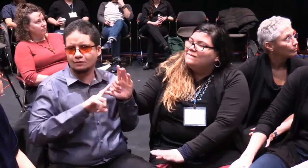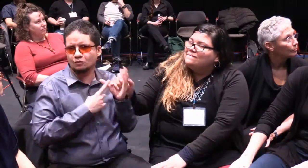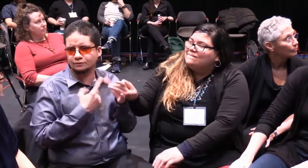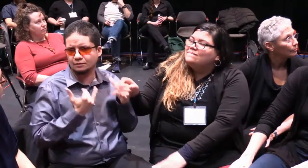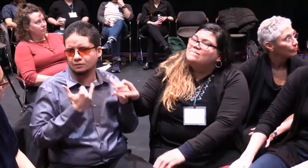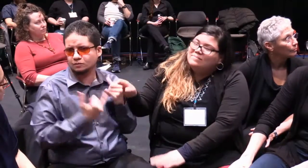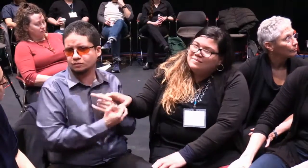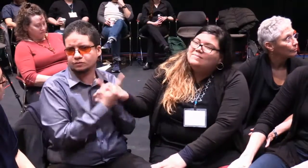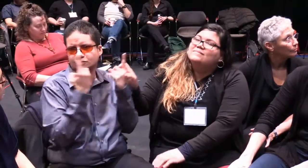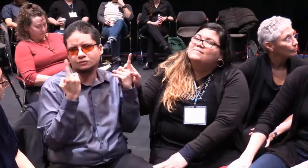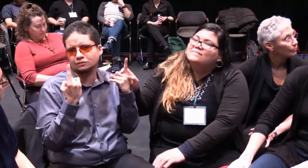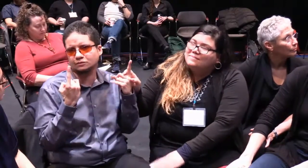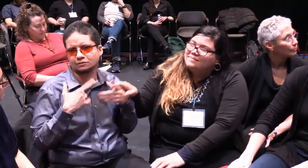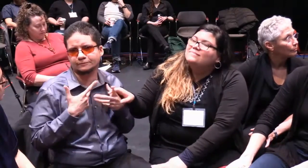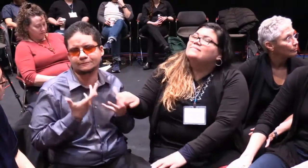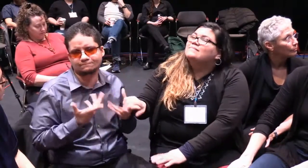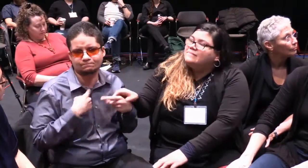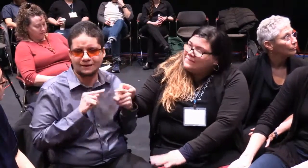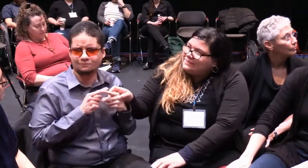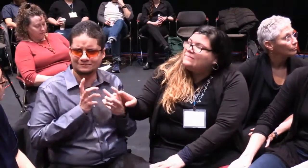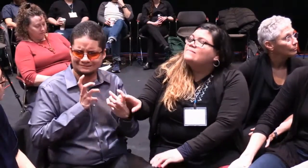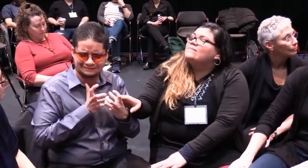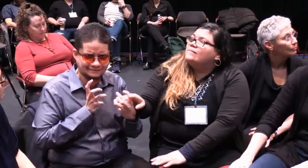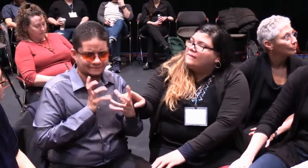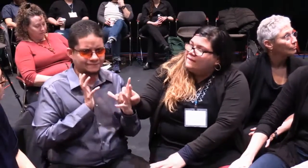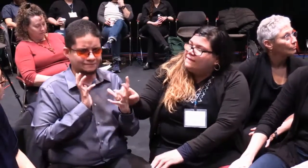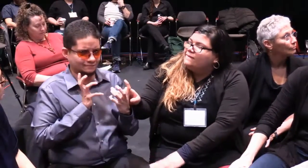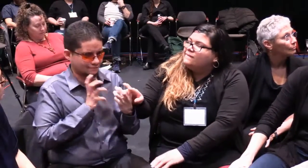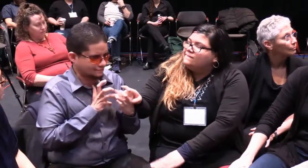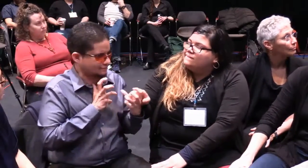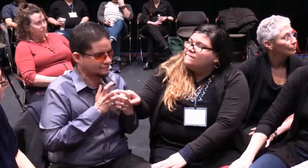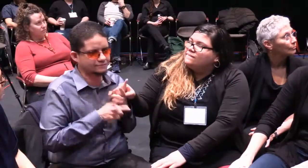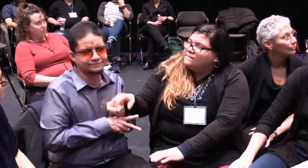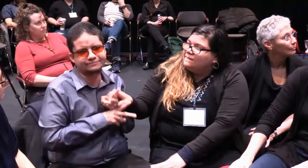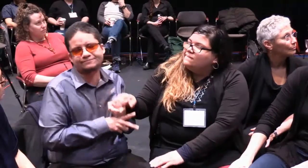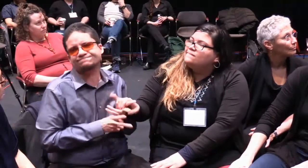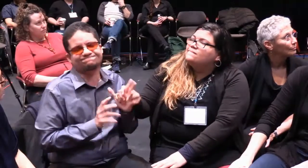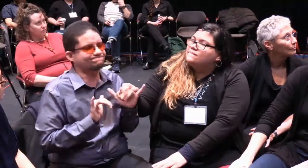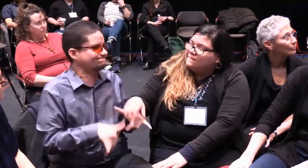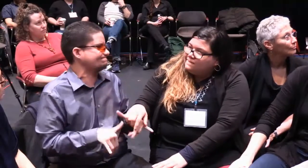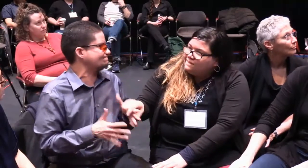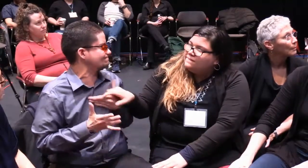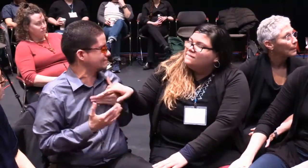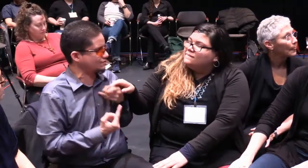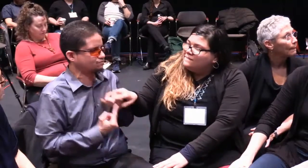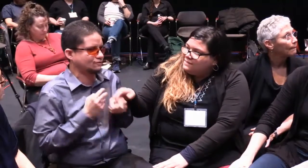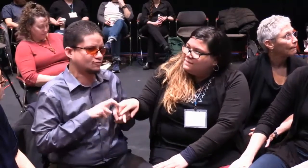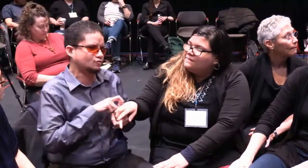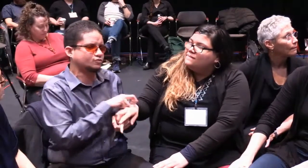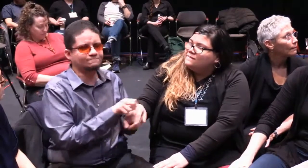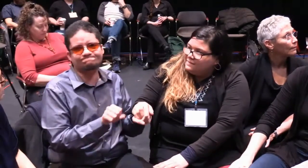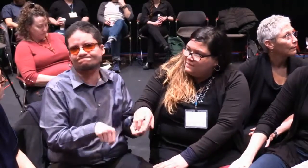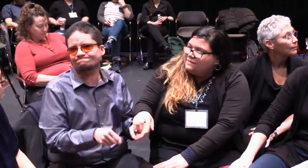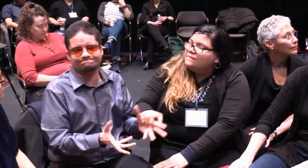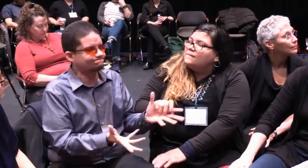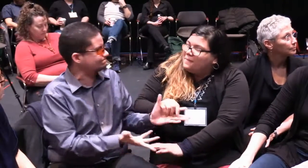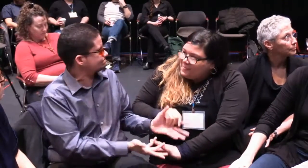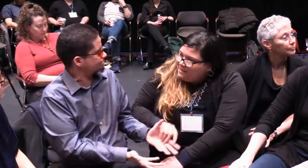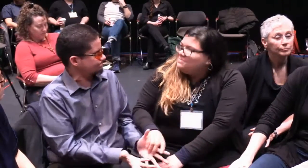experience. And so I feel home, you know, when I'm talking with her. And so it's a struggle. It's a